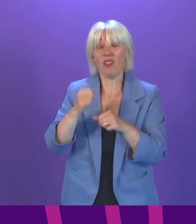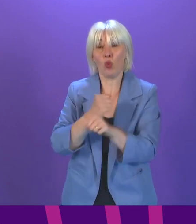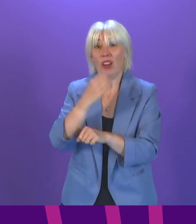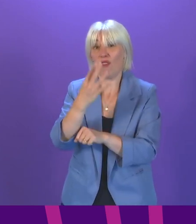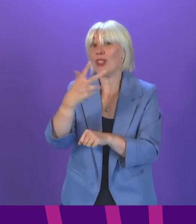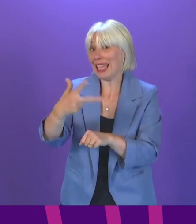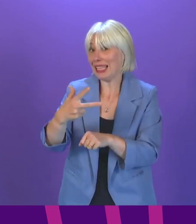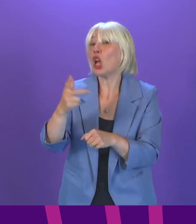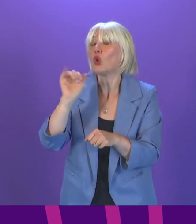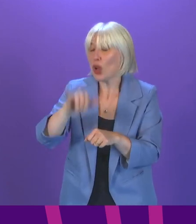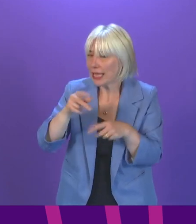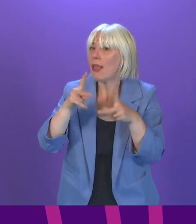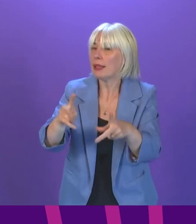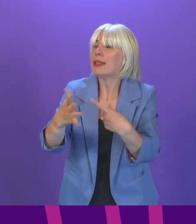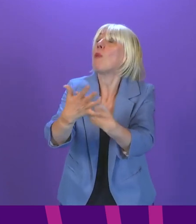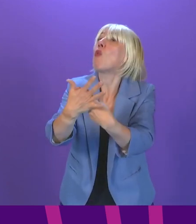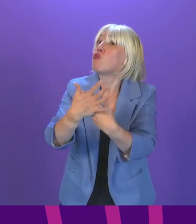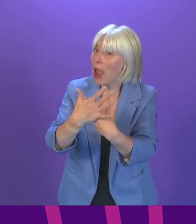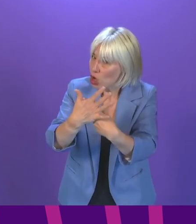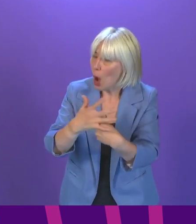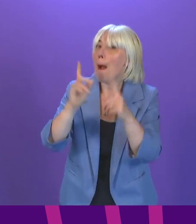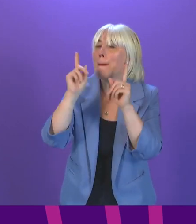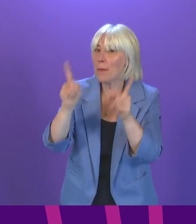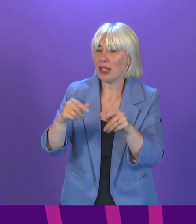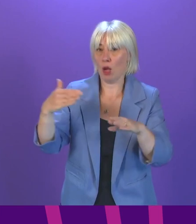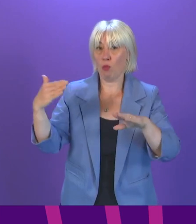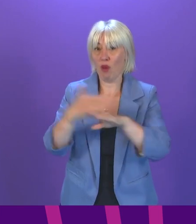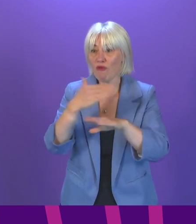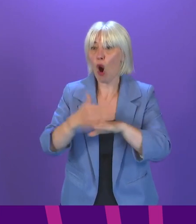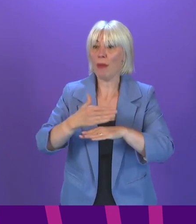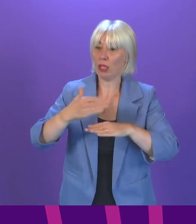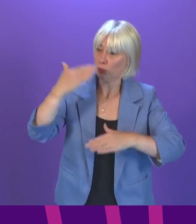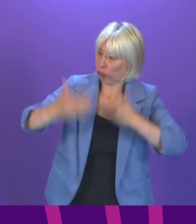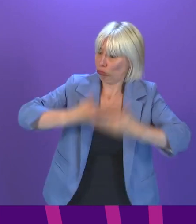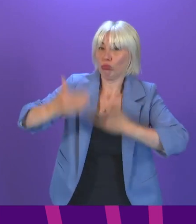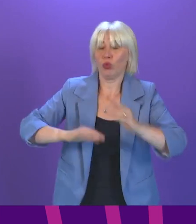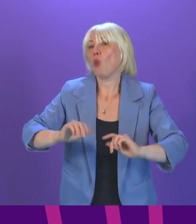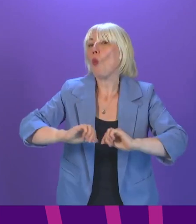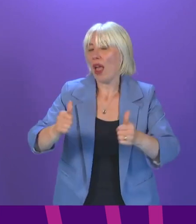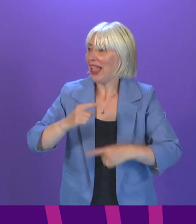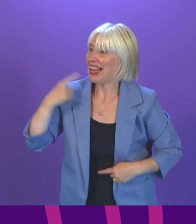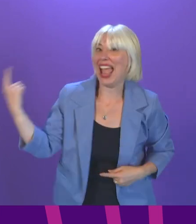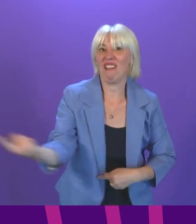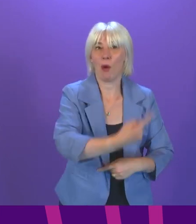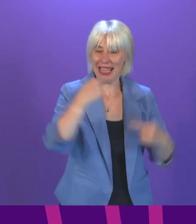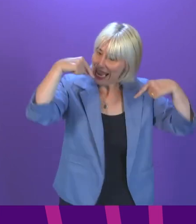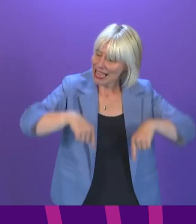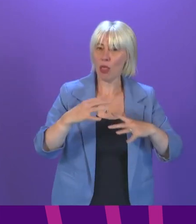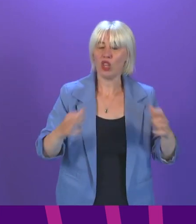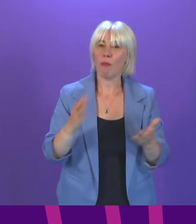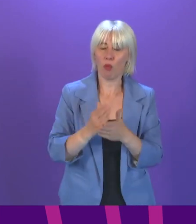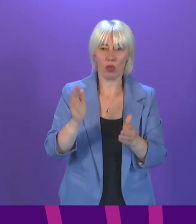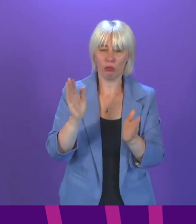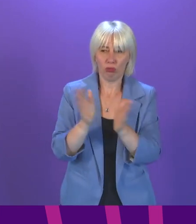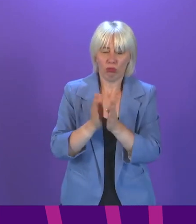So, yes, it's a system under pressure, but it's a system operating and performing well. And every one of us in this chamber owes every single one of